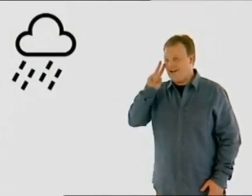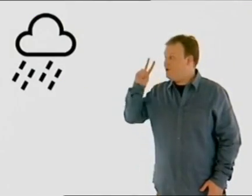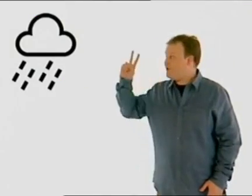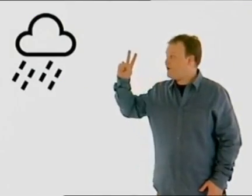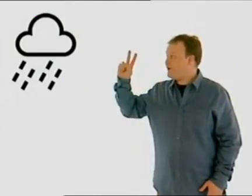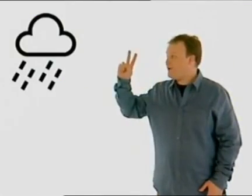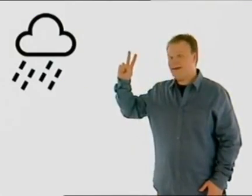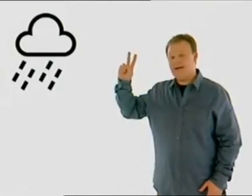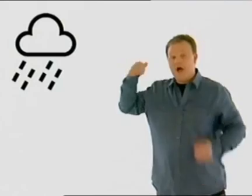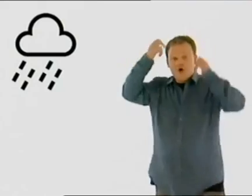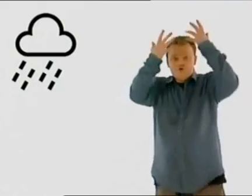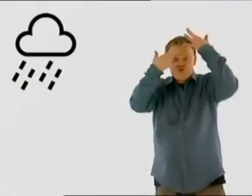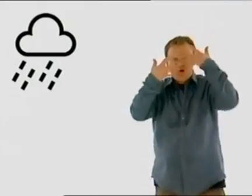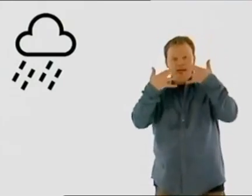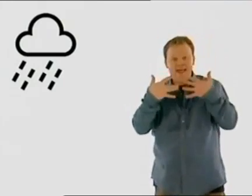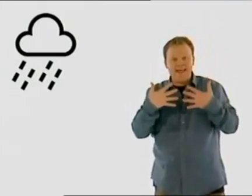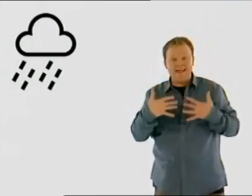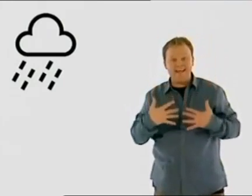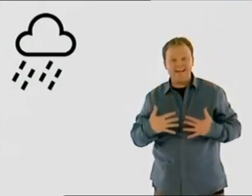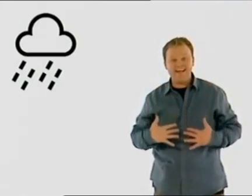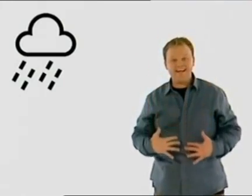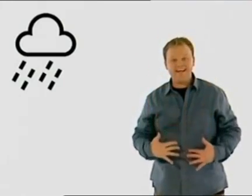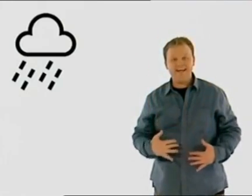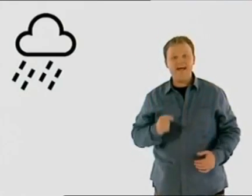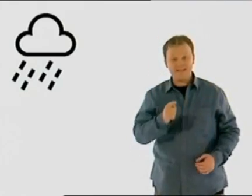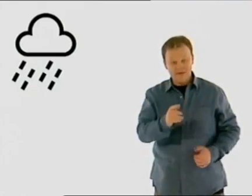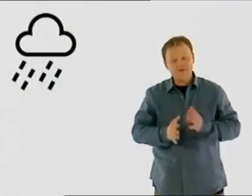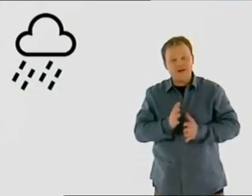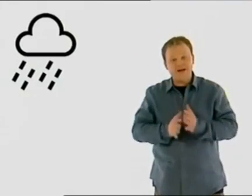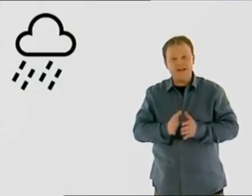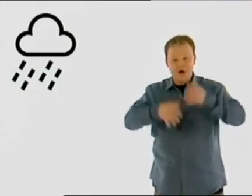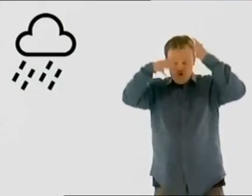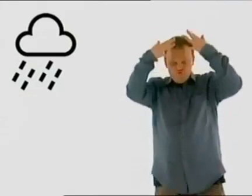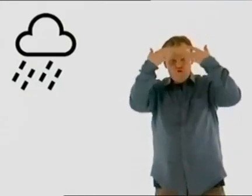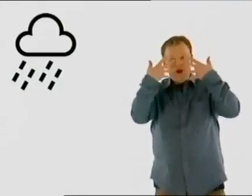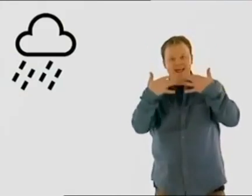look. Rain. Rain. sign rain.